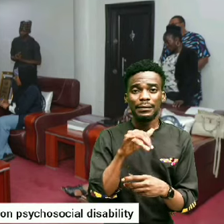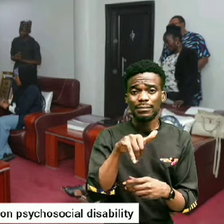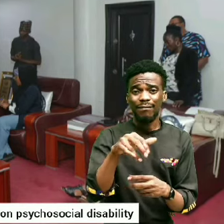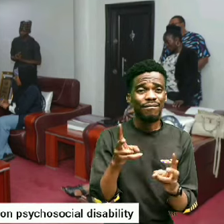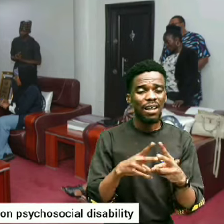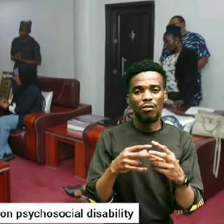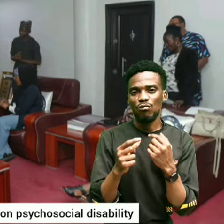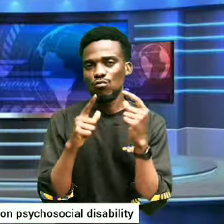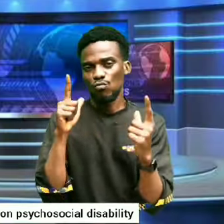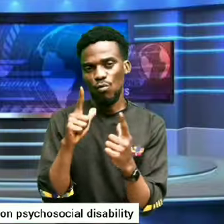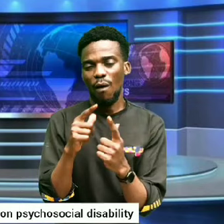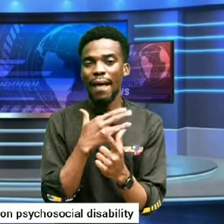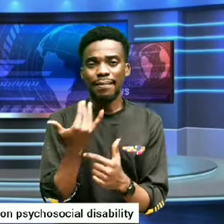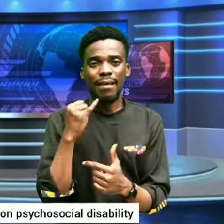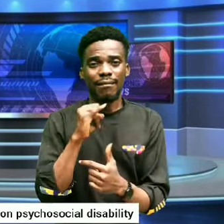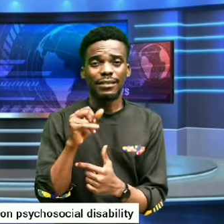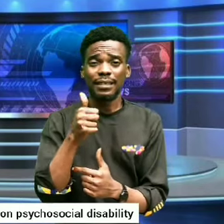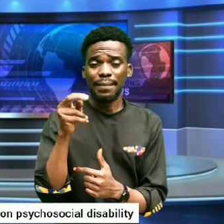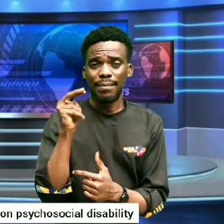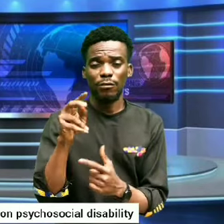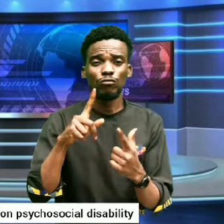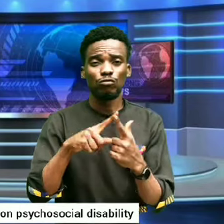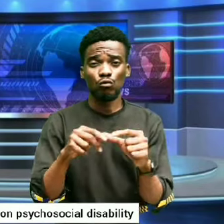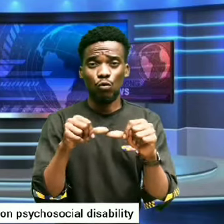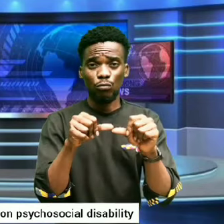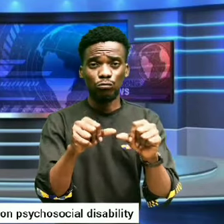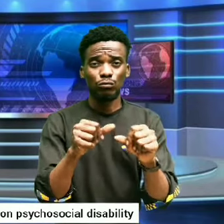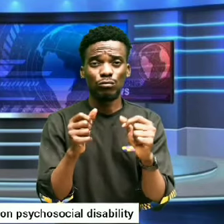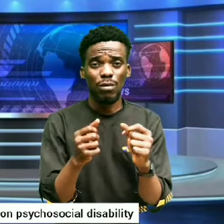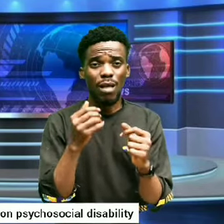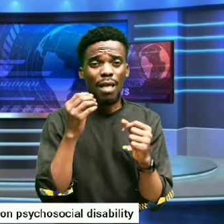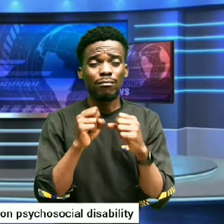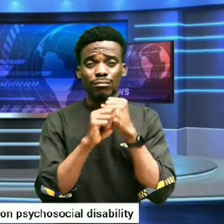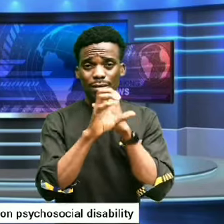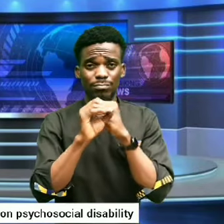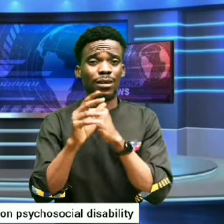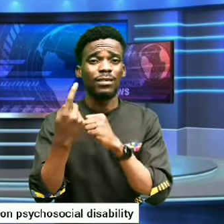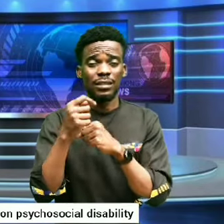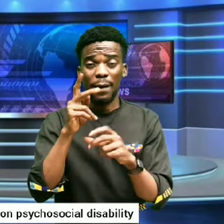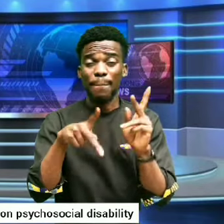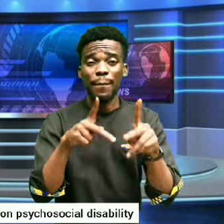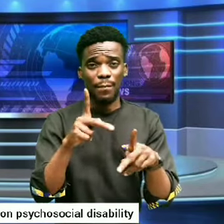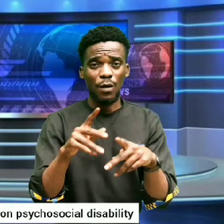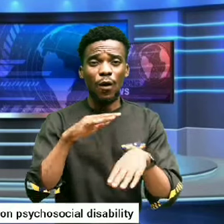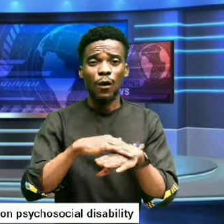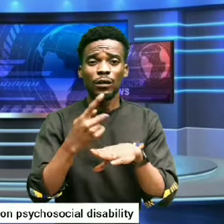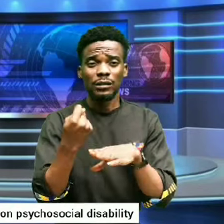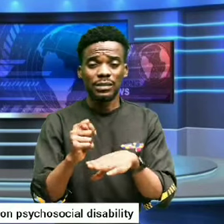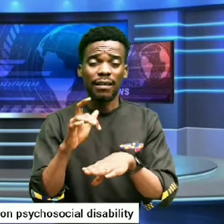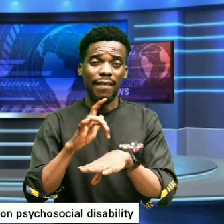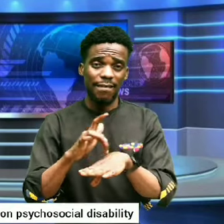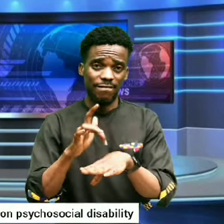very low and there is a need to continually enlighten the public on the efforts